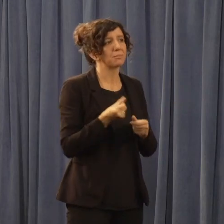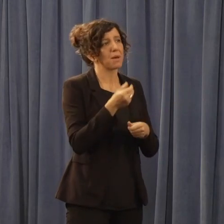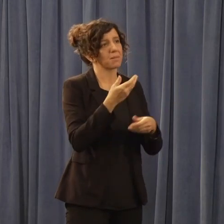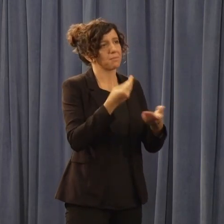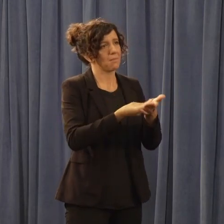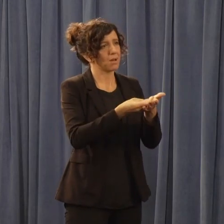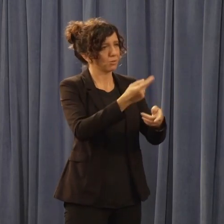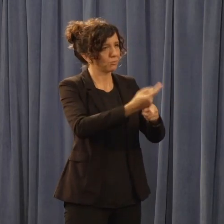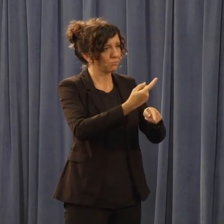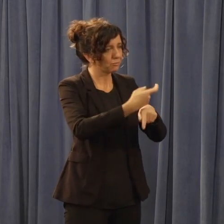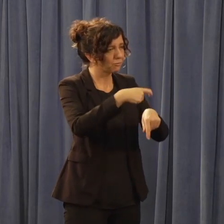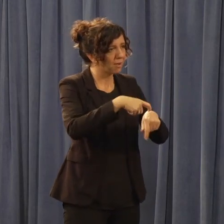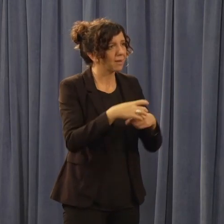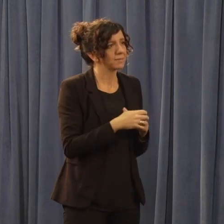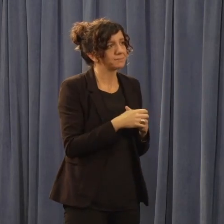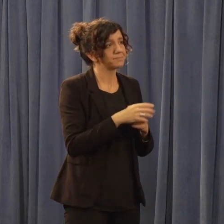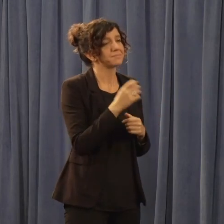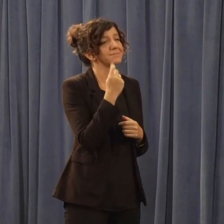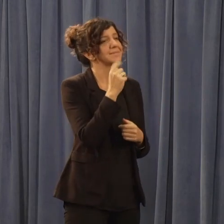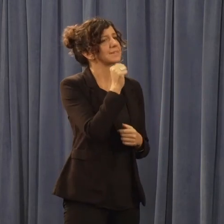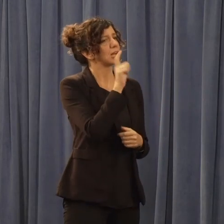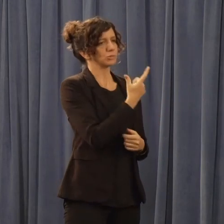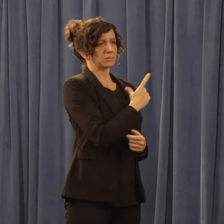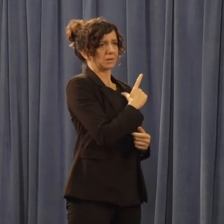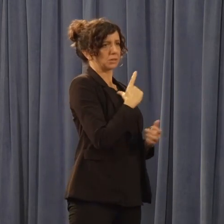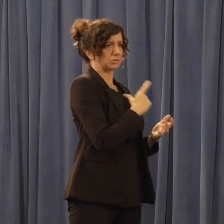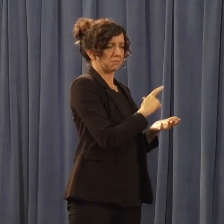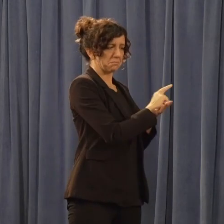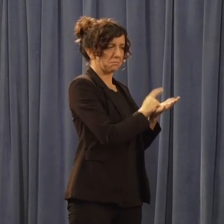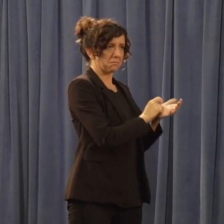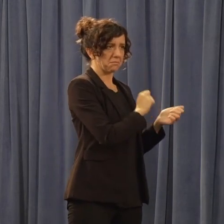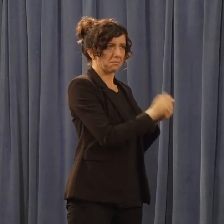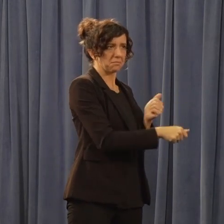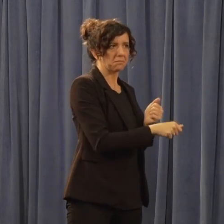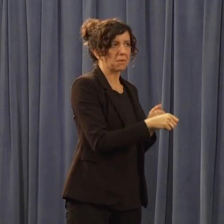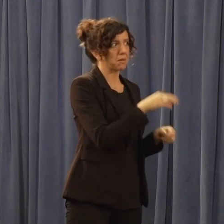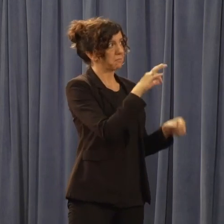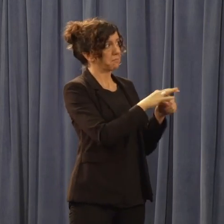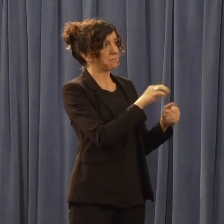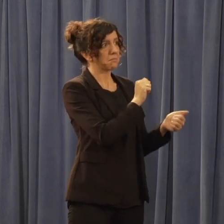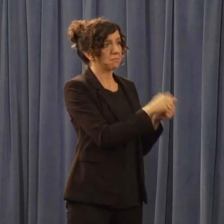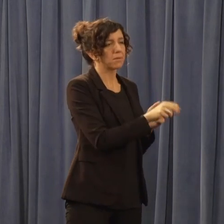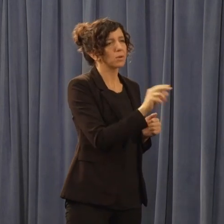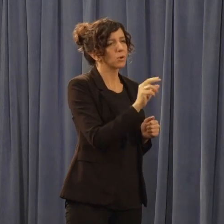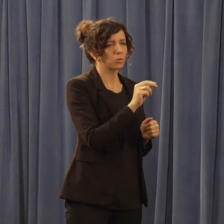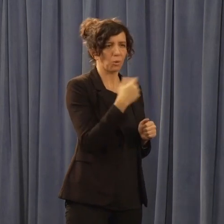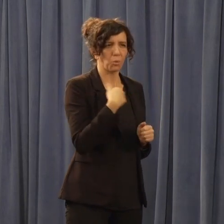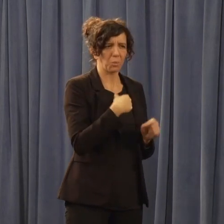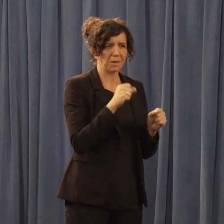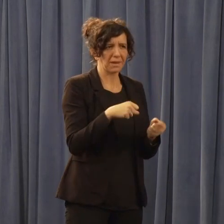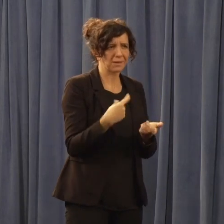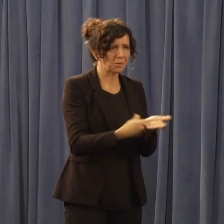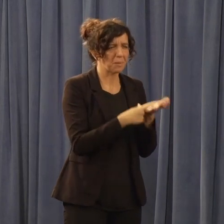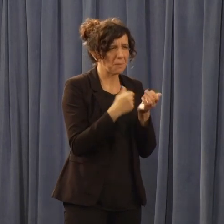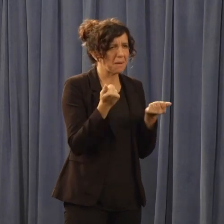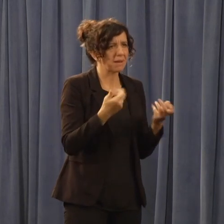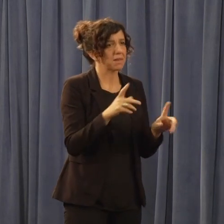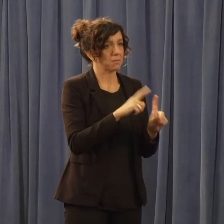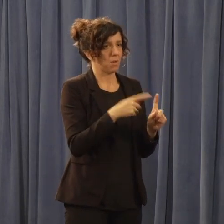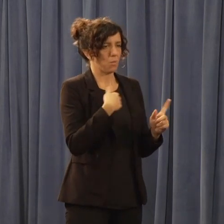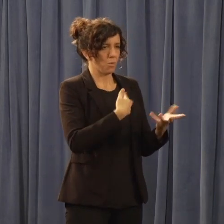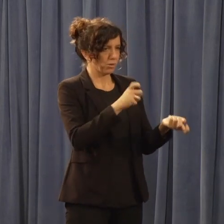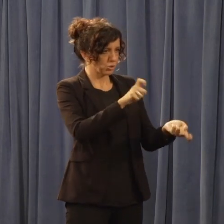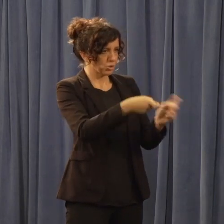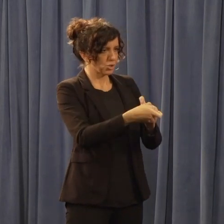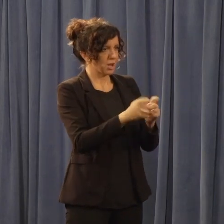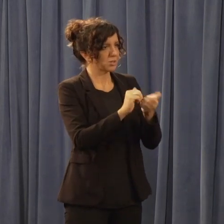but it's also reform. So it's not just legislative reform. It's not just ballot reform, though everything's on the table. But it is reform.